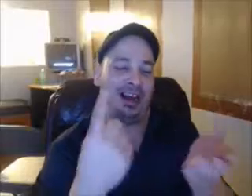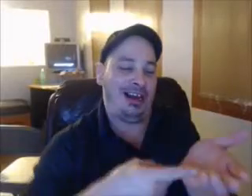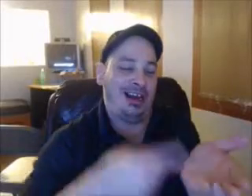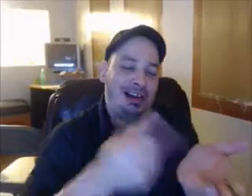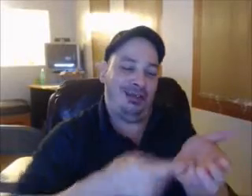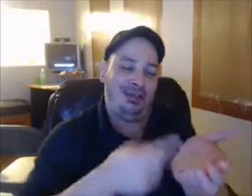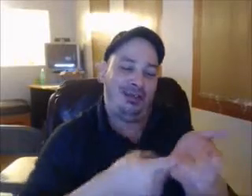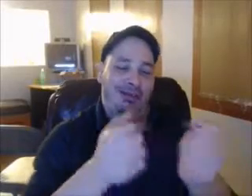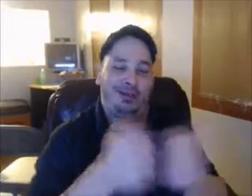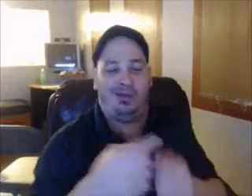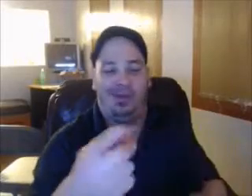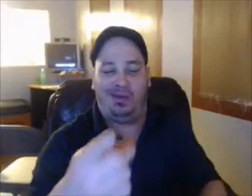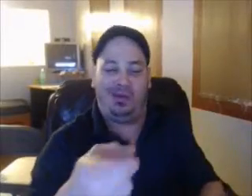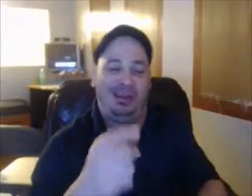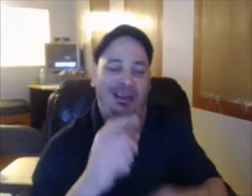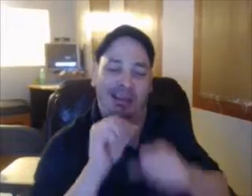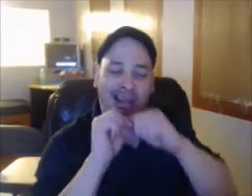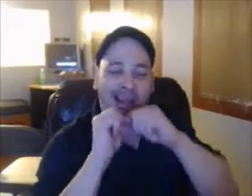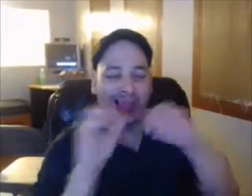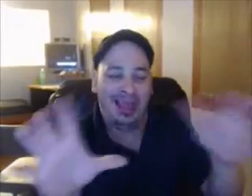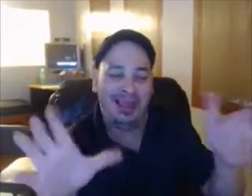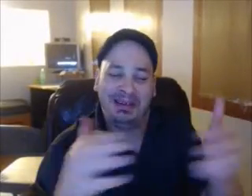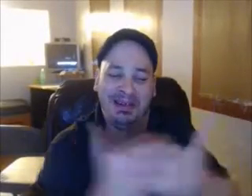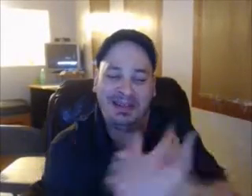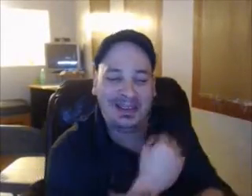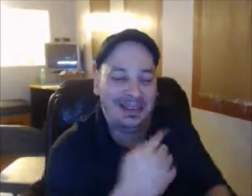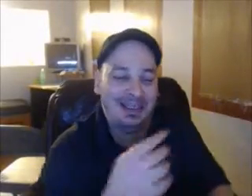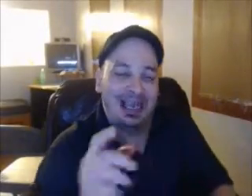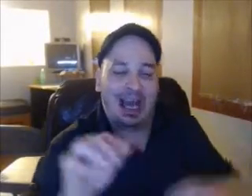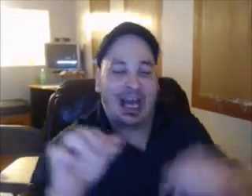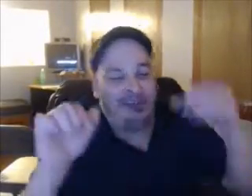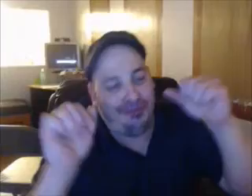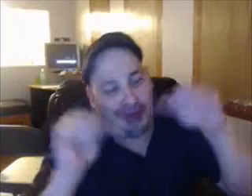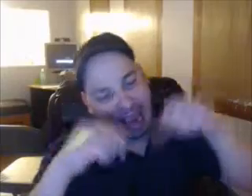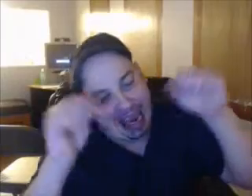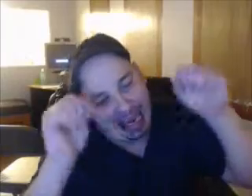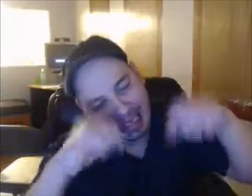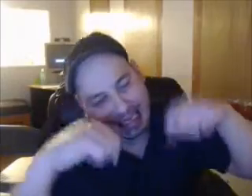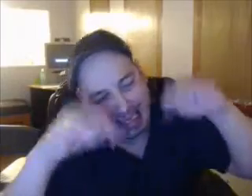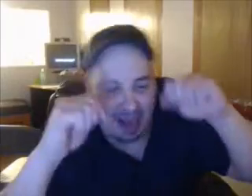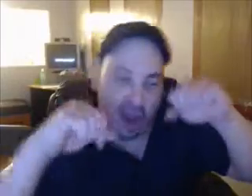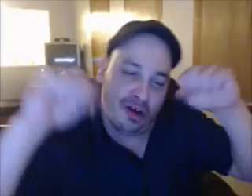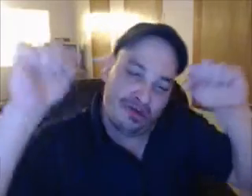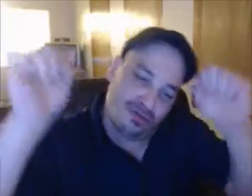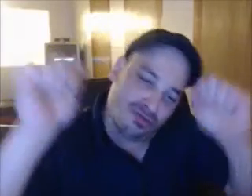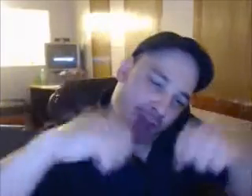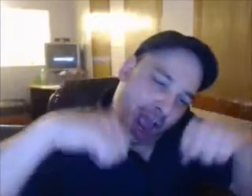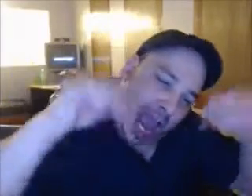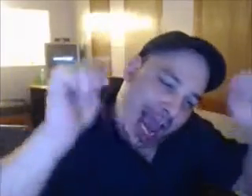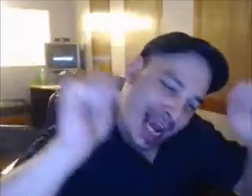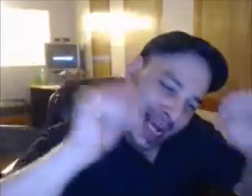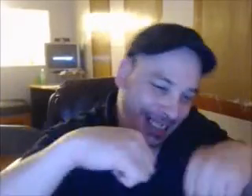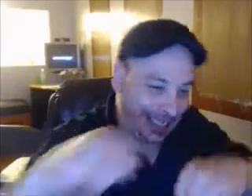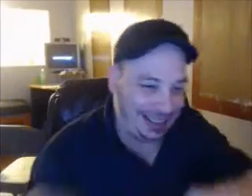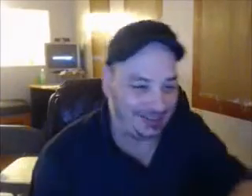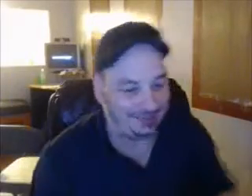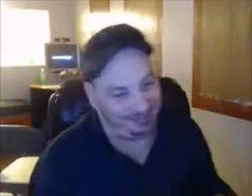of State John Kerry received assurances from Afghan candidate Kami Karzai that he does not believe the U.S. to be colluding with the Taliban.